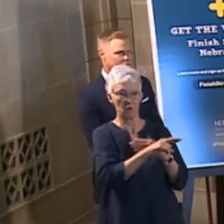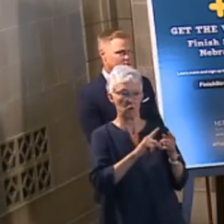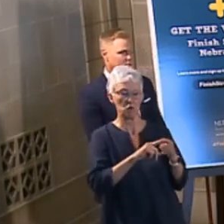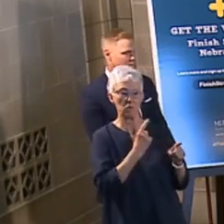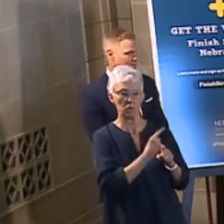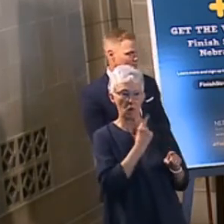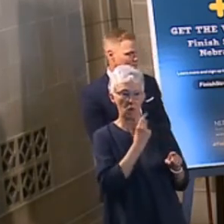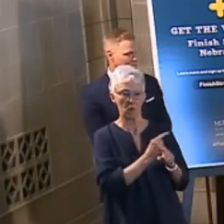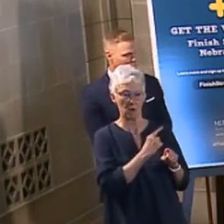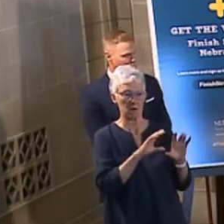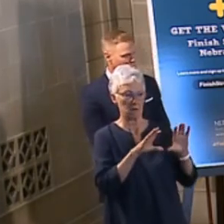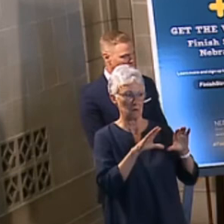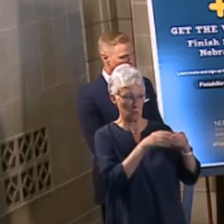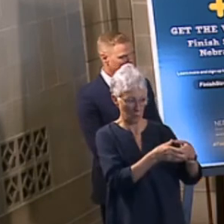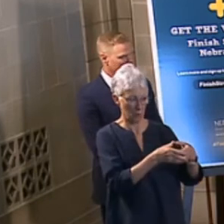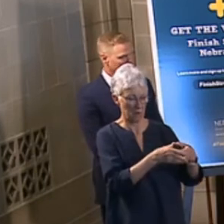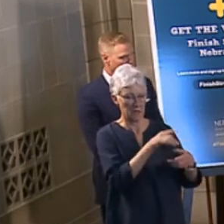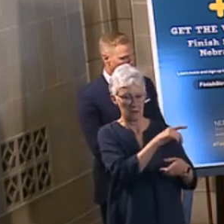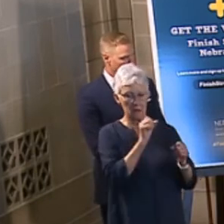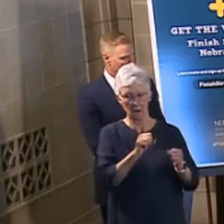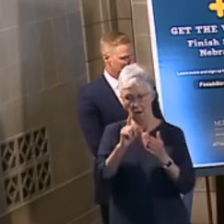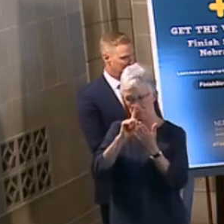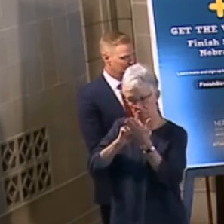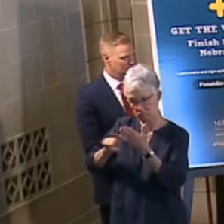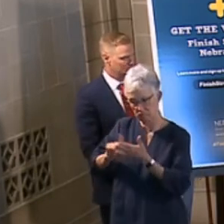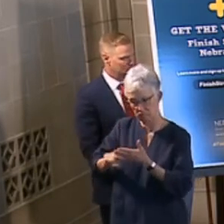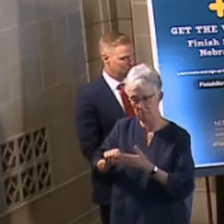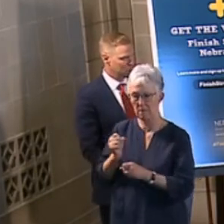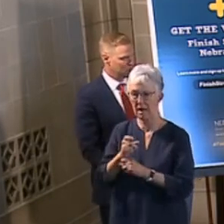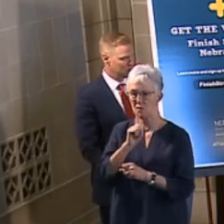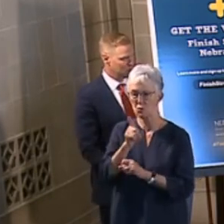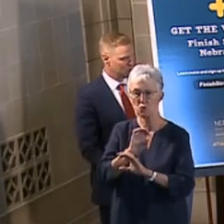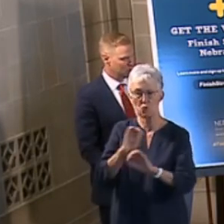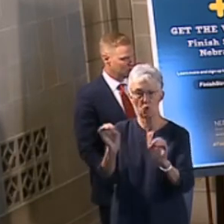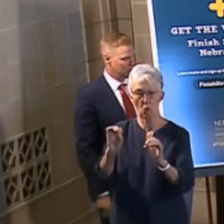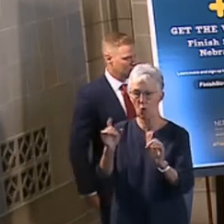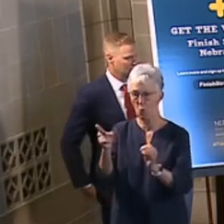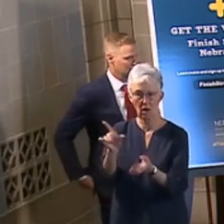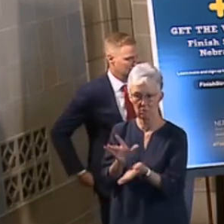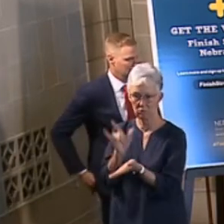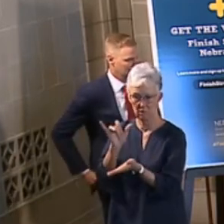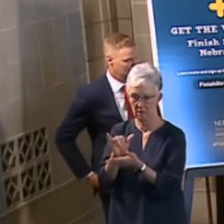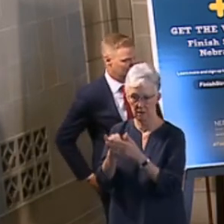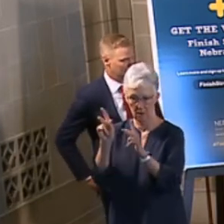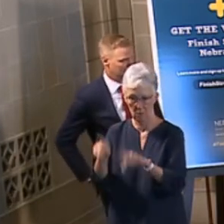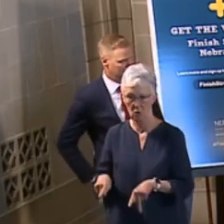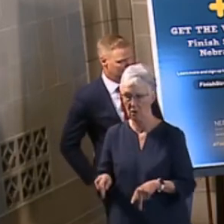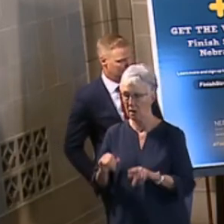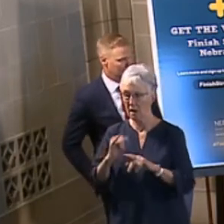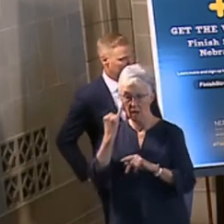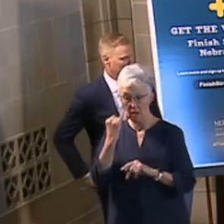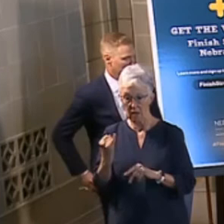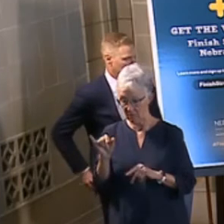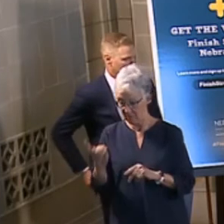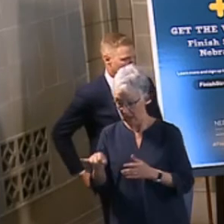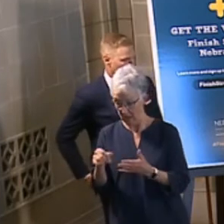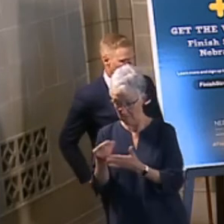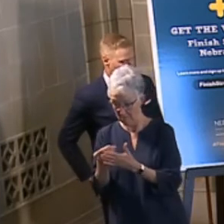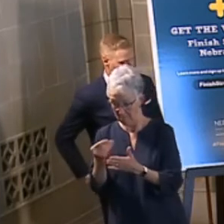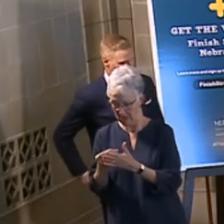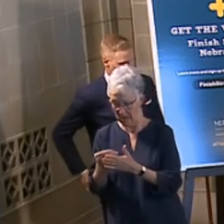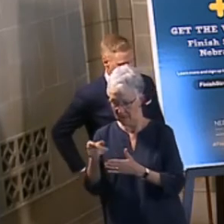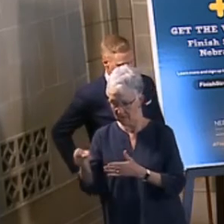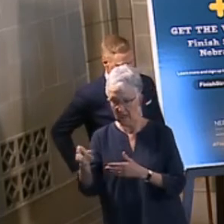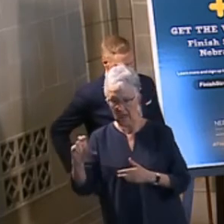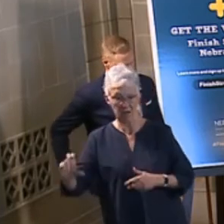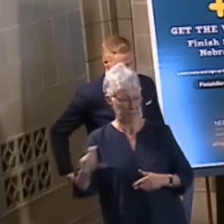suspected exploitation. But our experience has shown that once the money has left the account, we can't get it back. Many times we